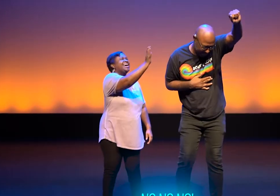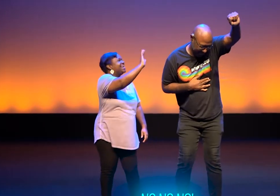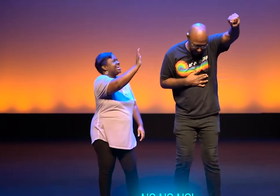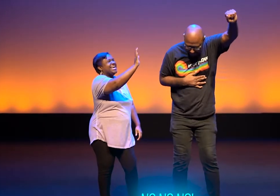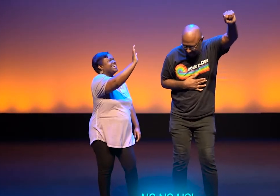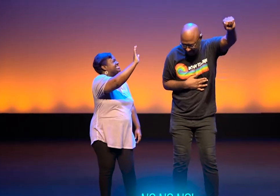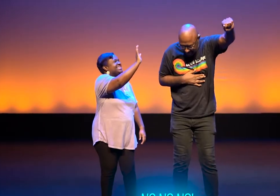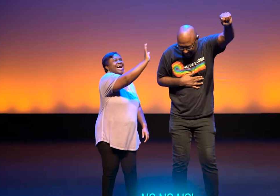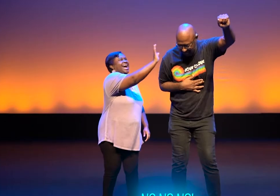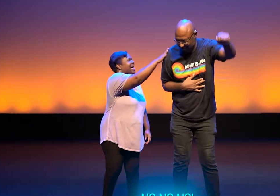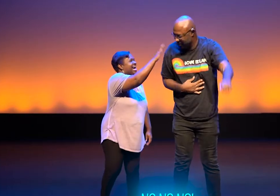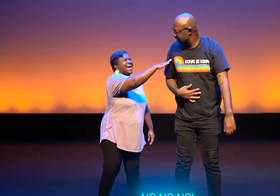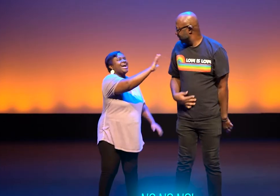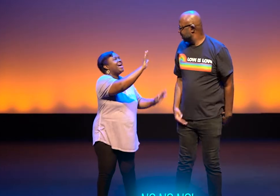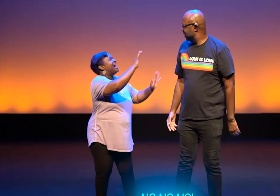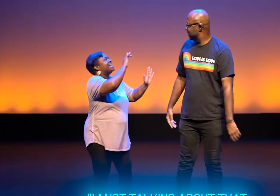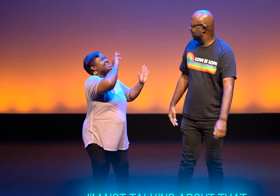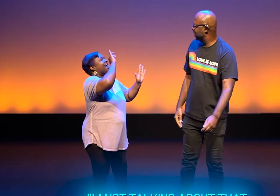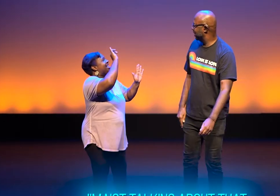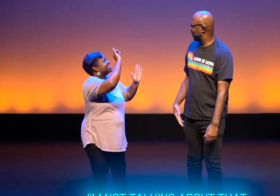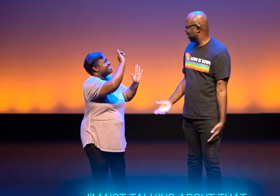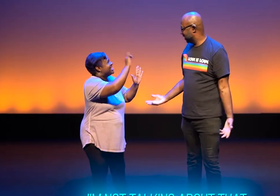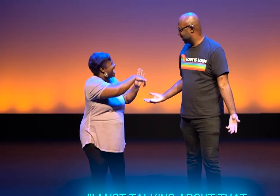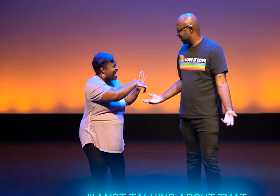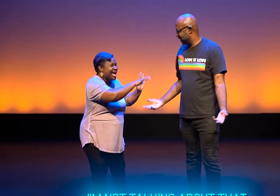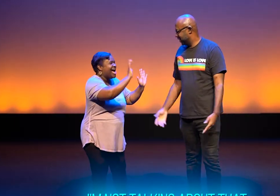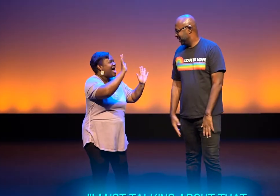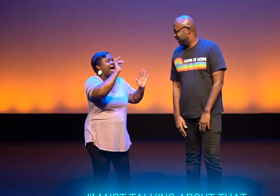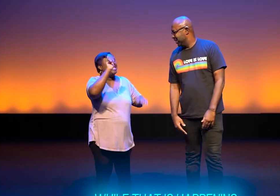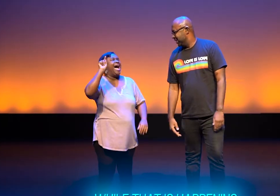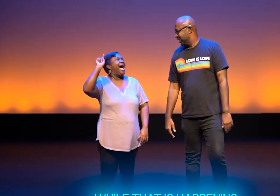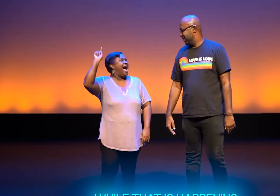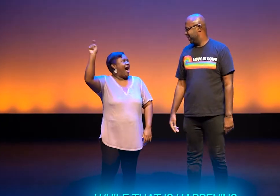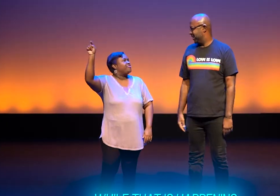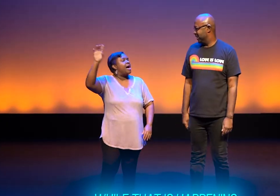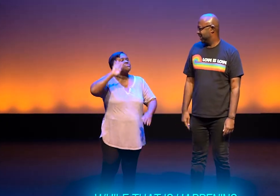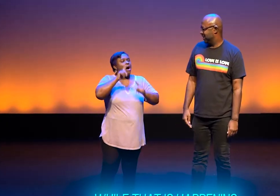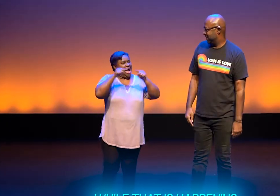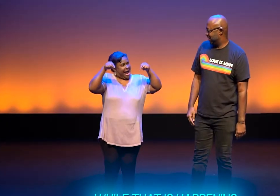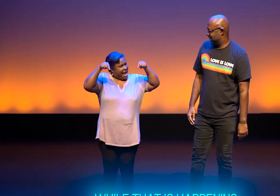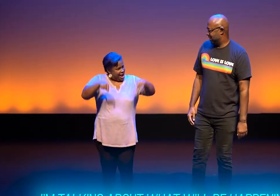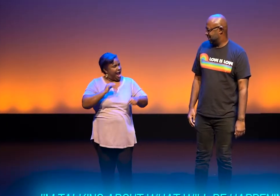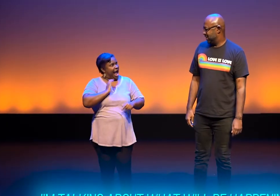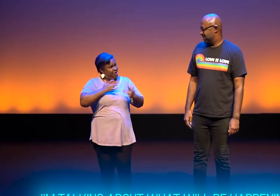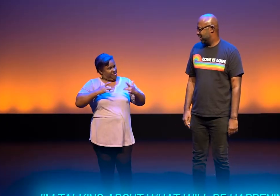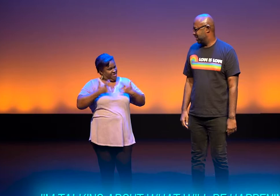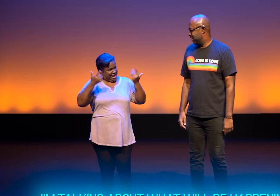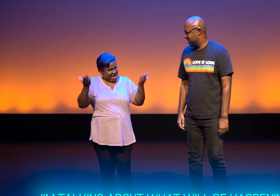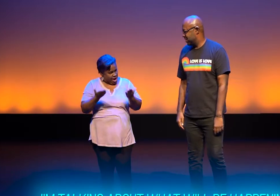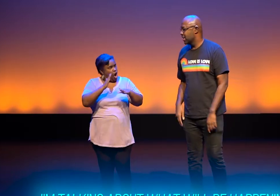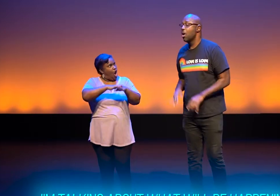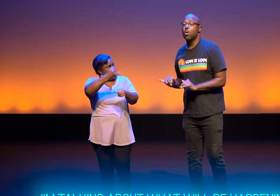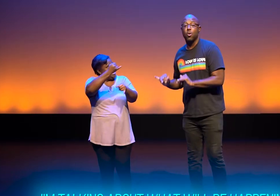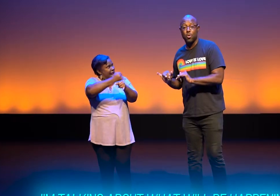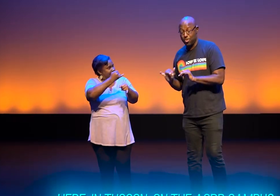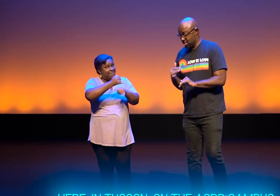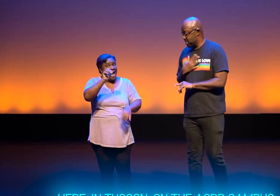No, no, no. Latrina slaps his arm. not talking about that. While that is happening, I'm talking about what will be happening here